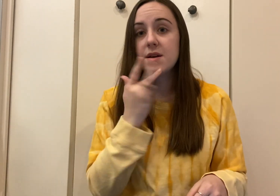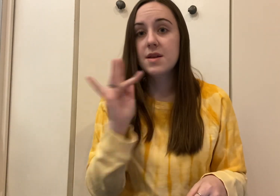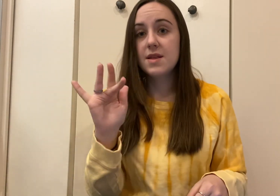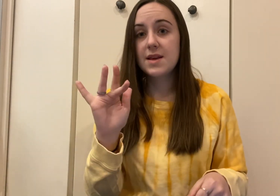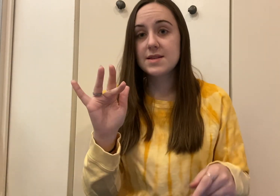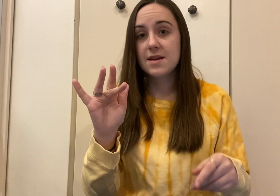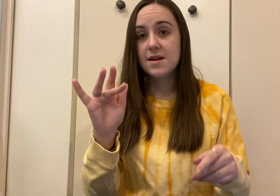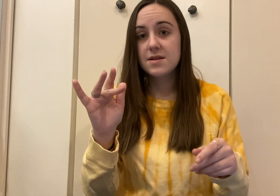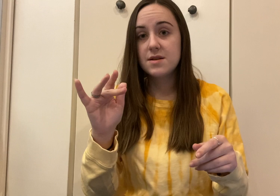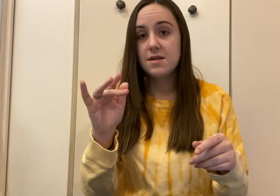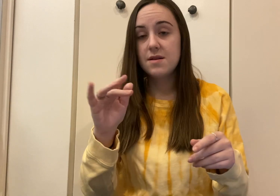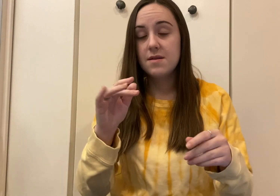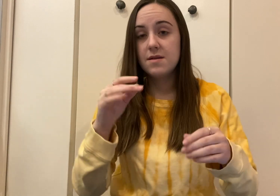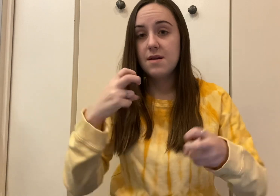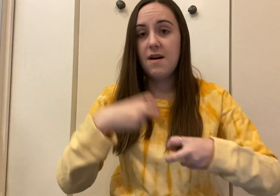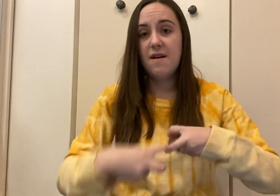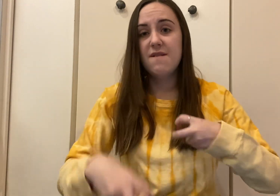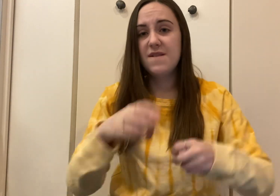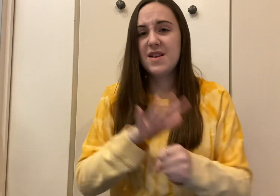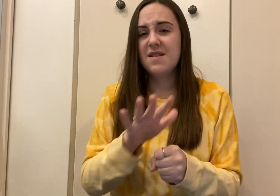Things got tough and you've had enough